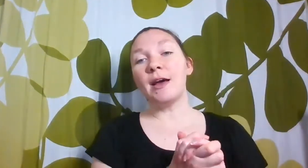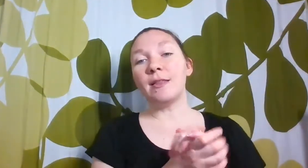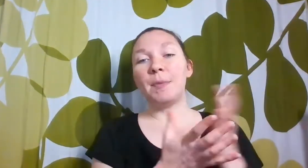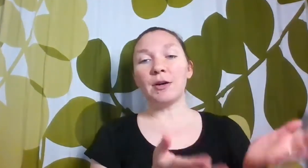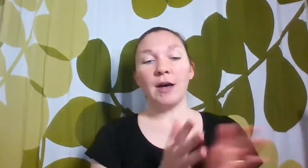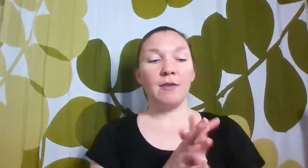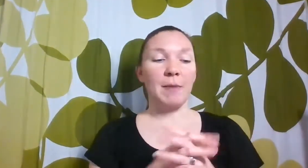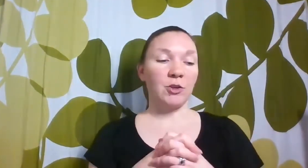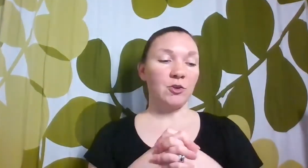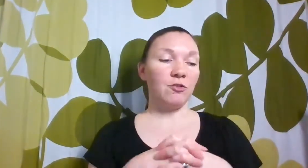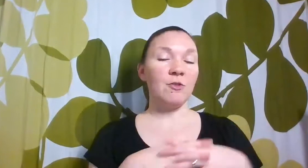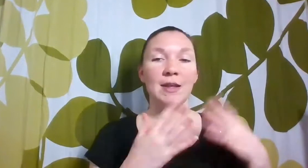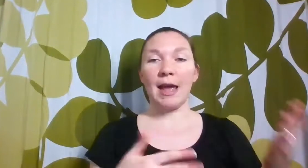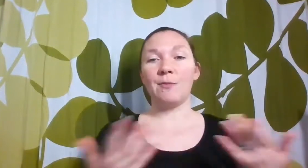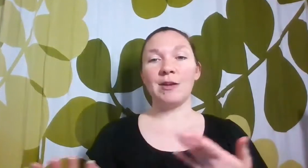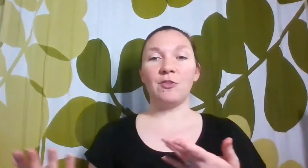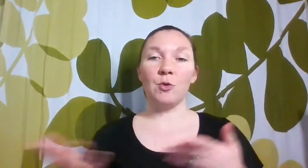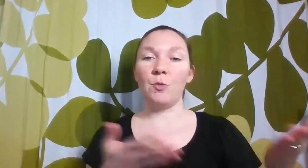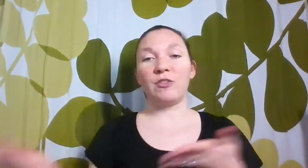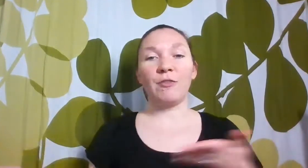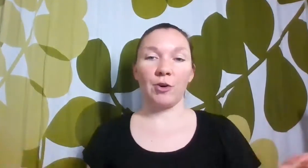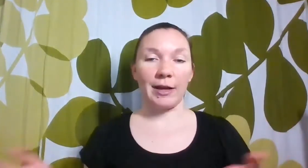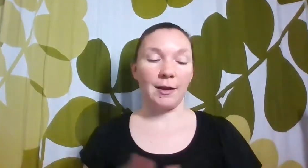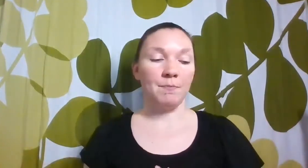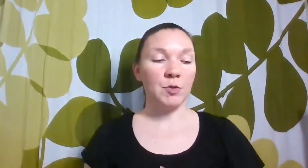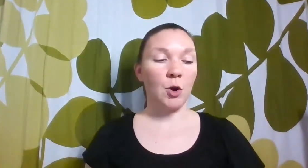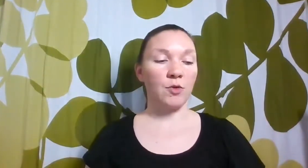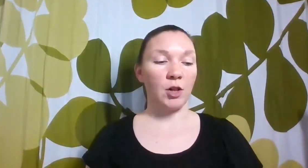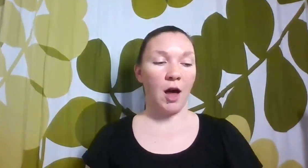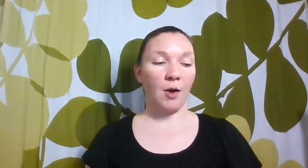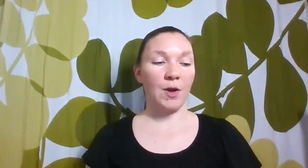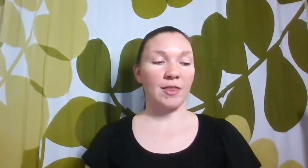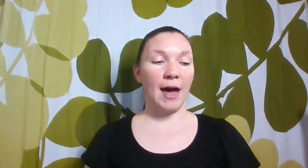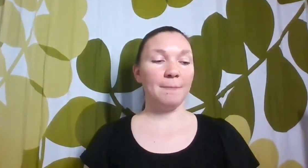the book of my learner's choosing and we do whichever curriculum goes along with that.